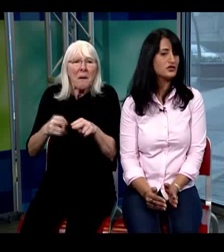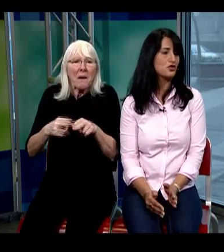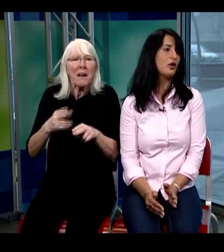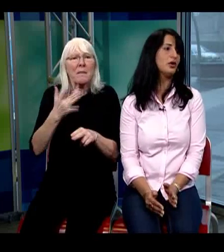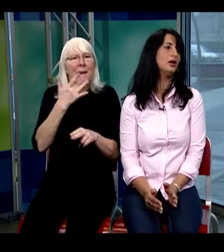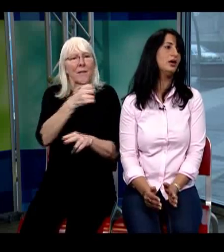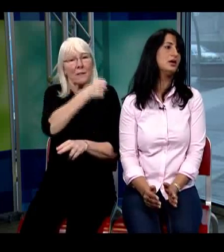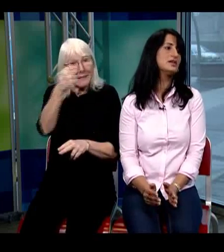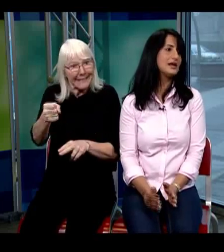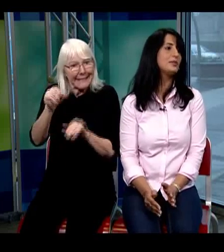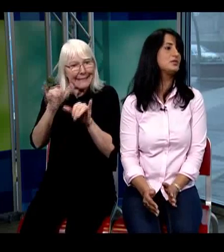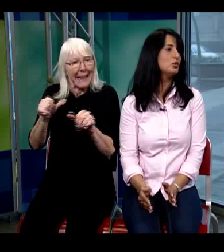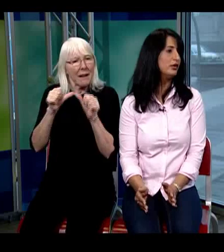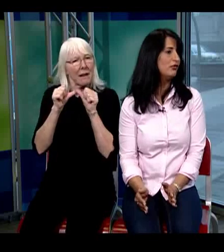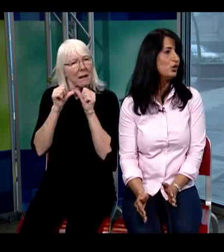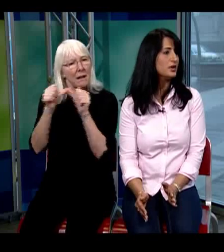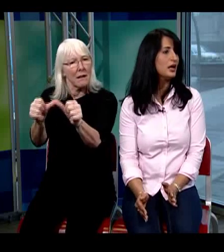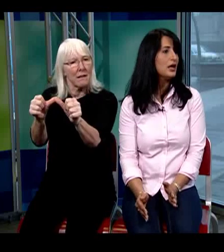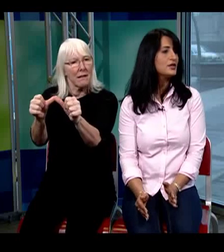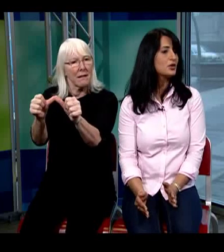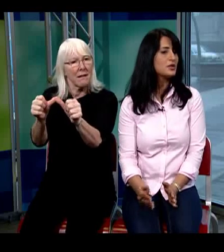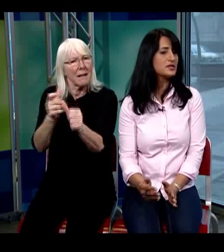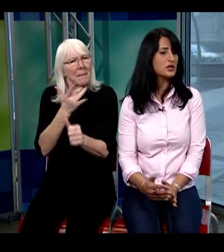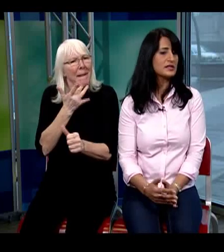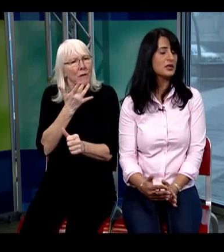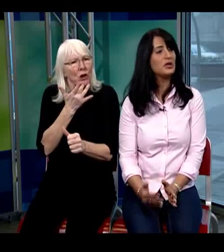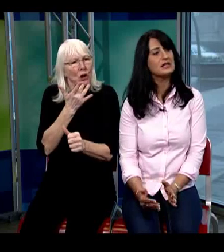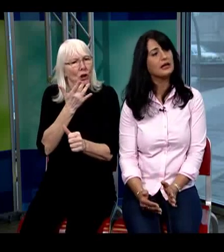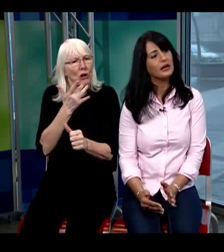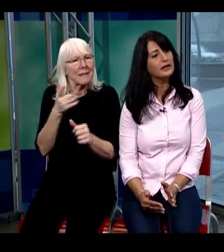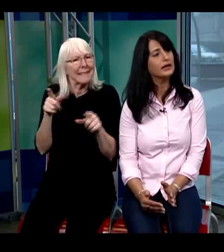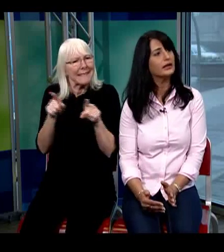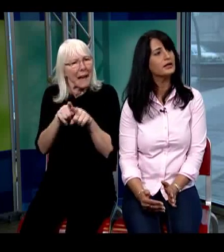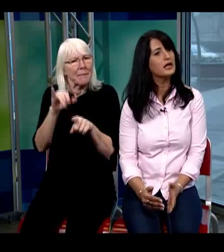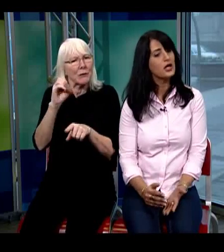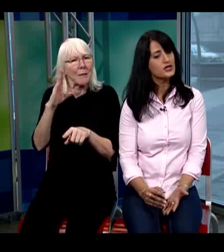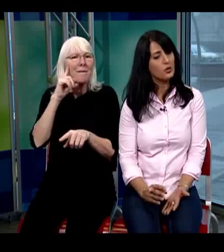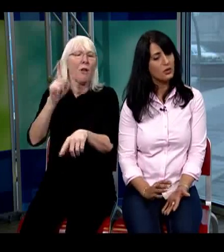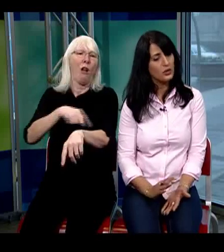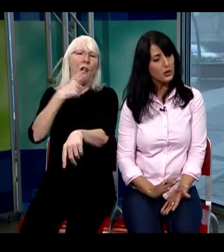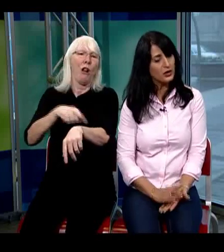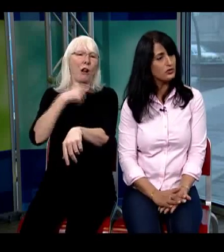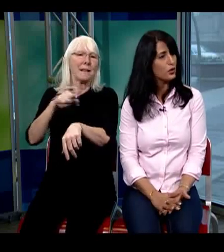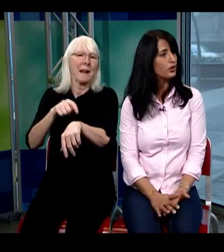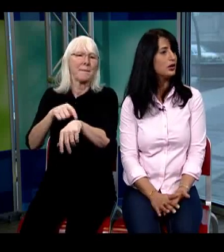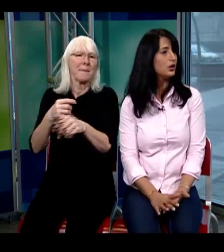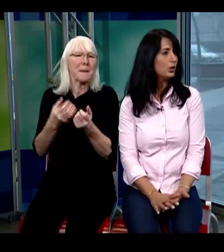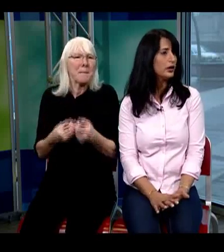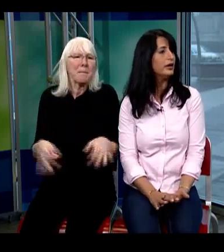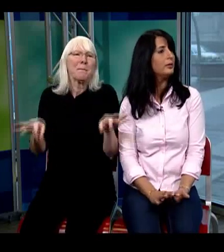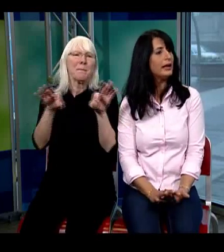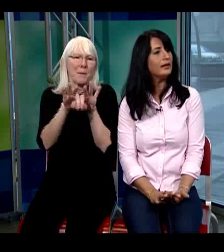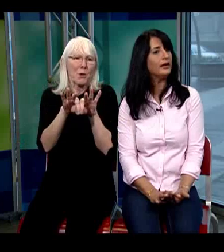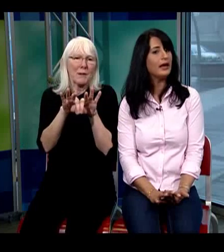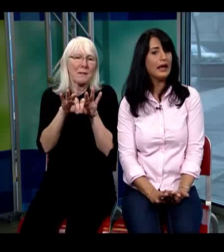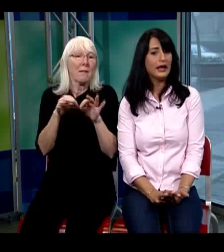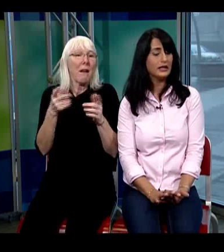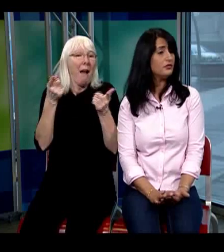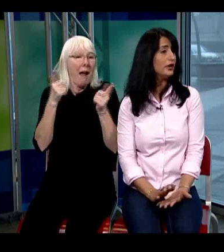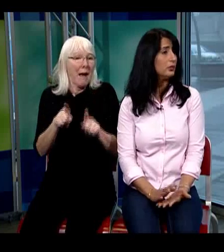strong steps moving forward so this is not something we take lightly and so he went through the whole whole career planning he did very